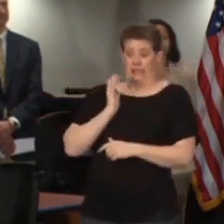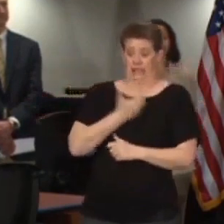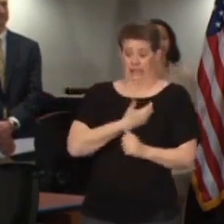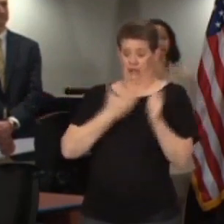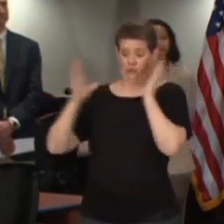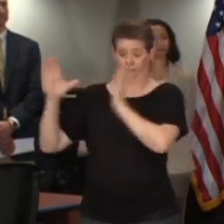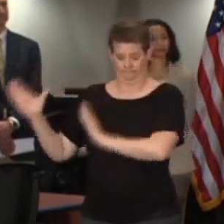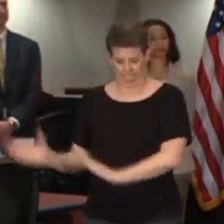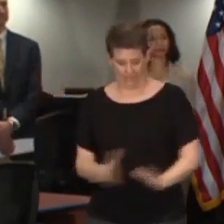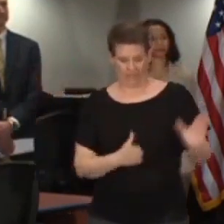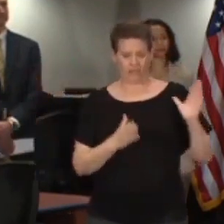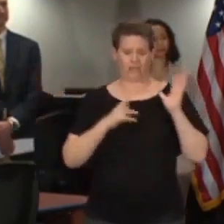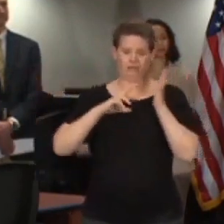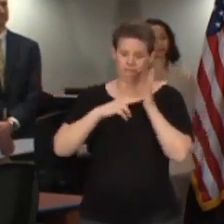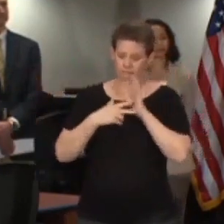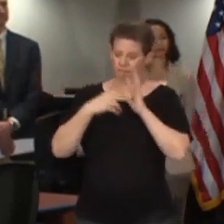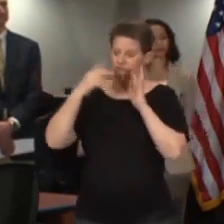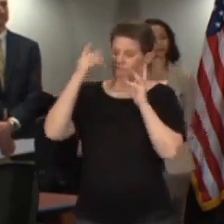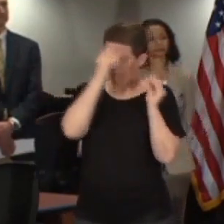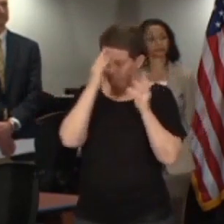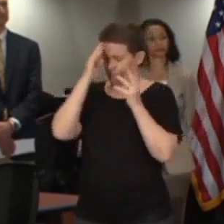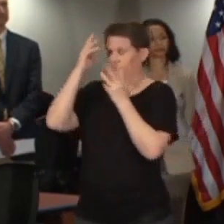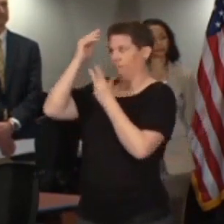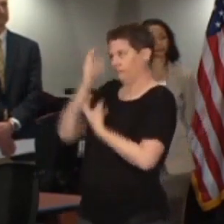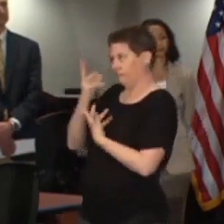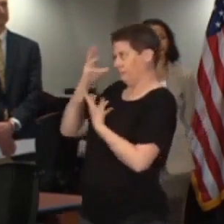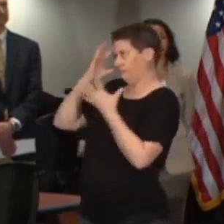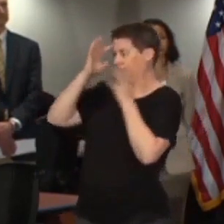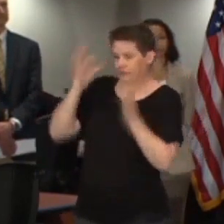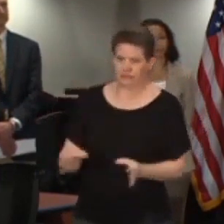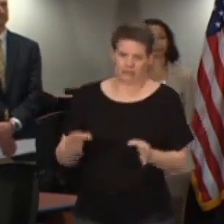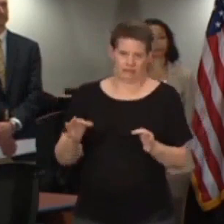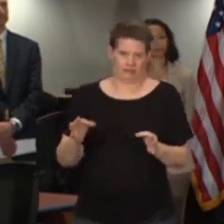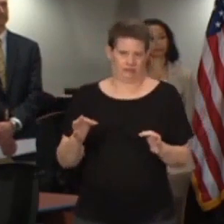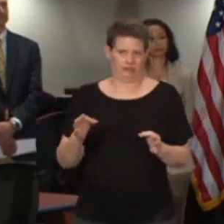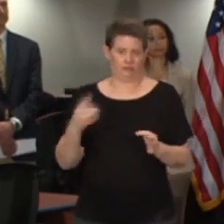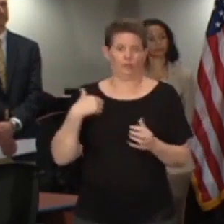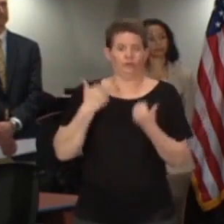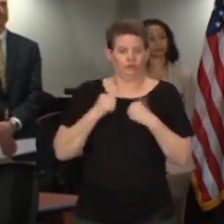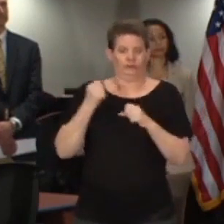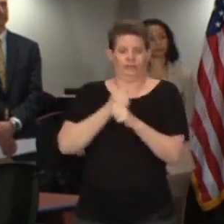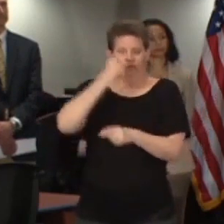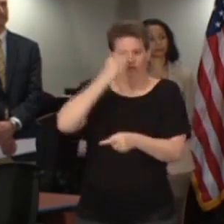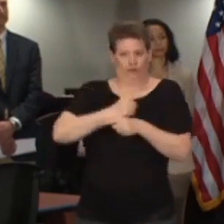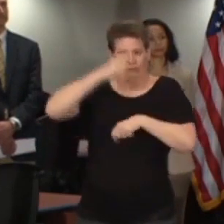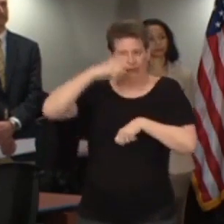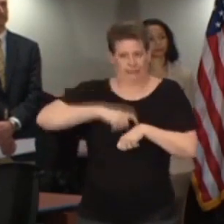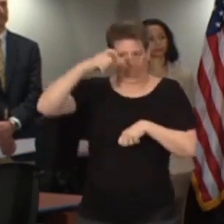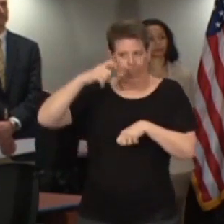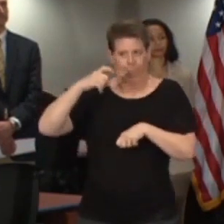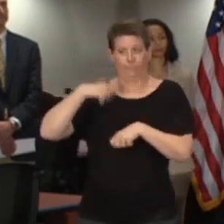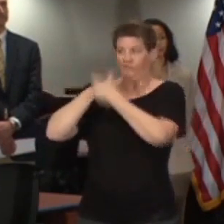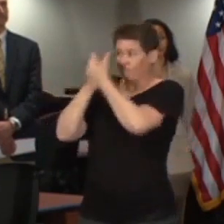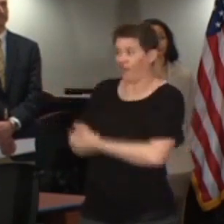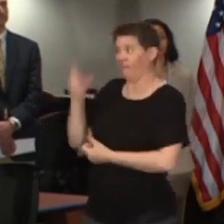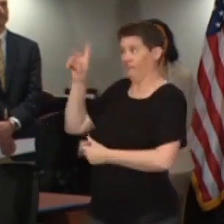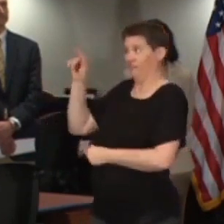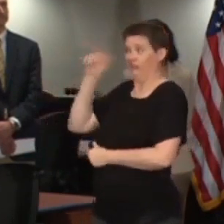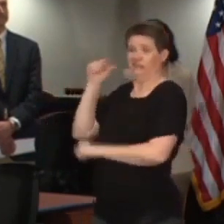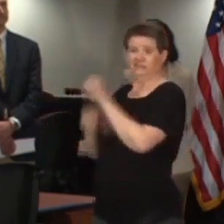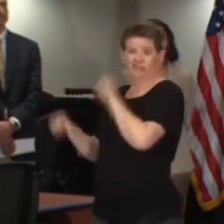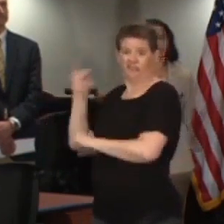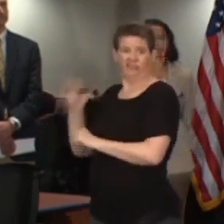to be as aggressive as we possibly can at the right time. And we're following the data and the science to do